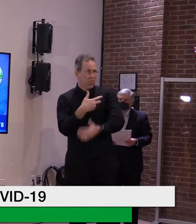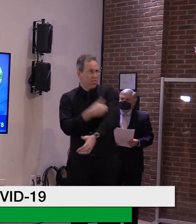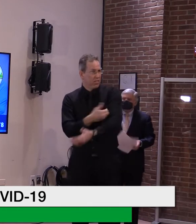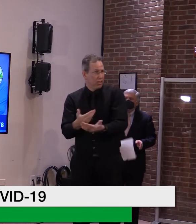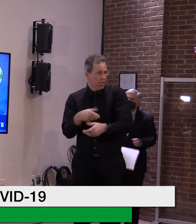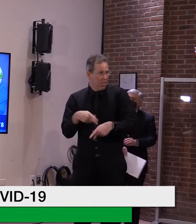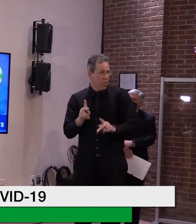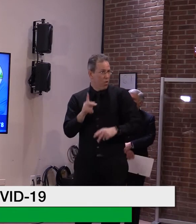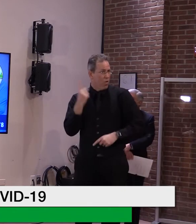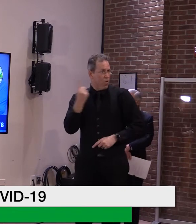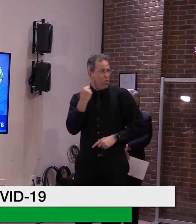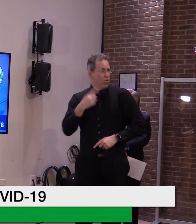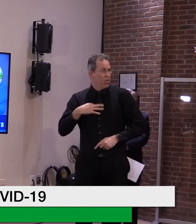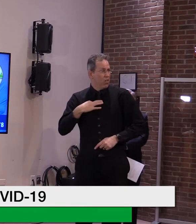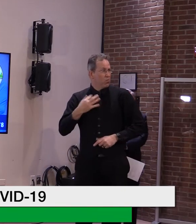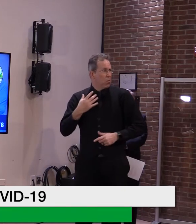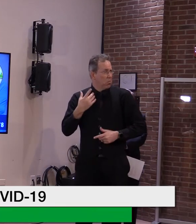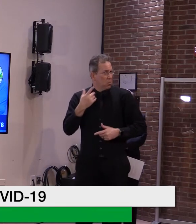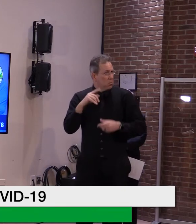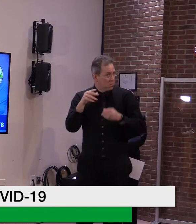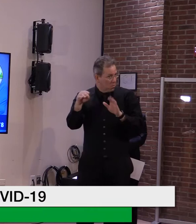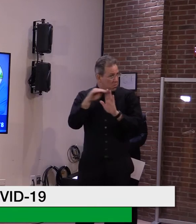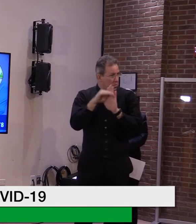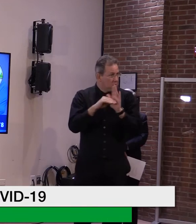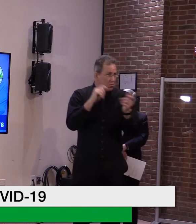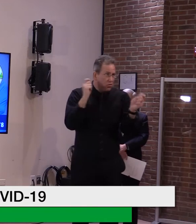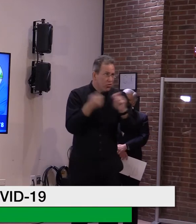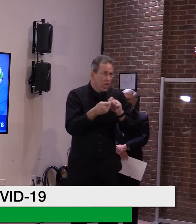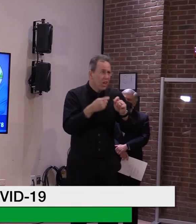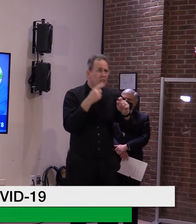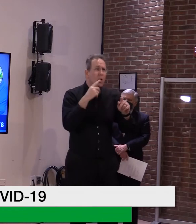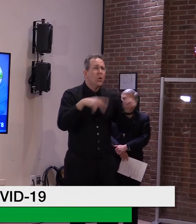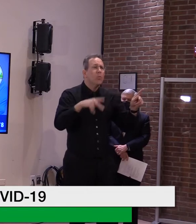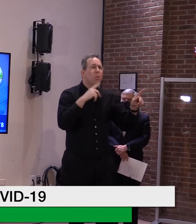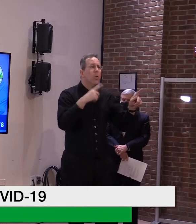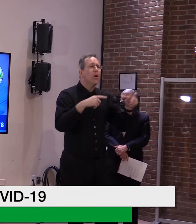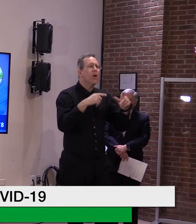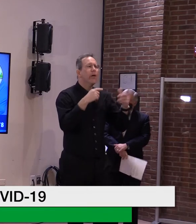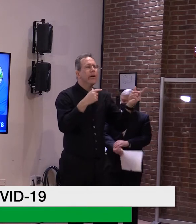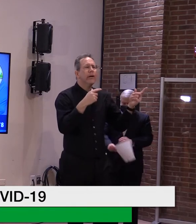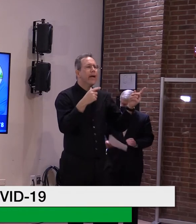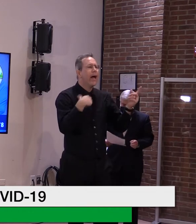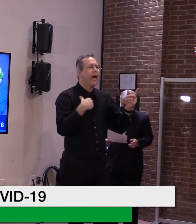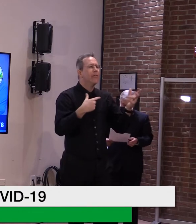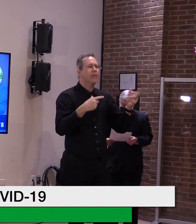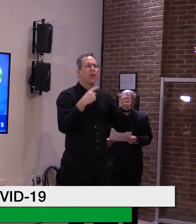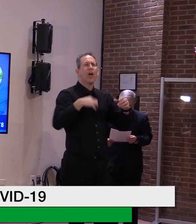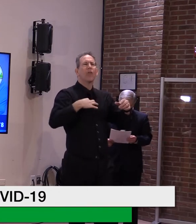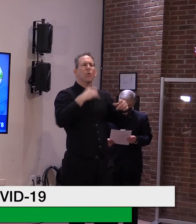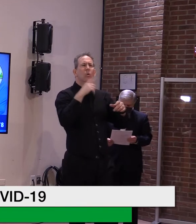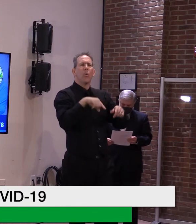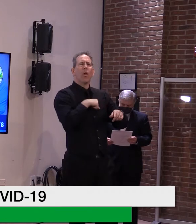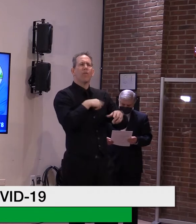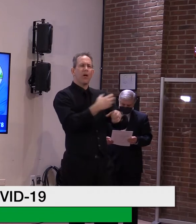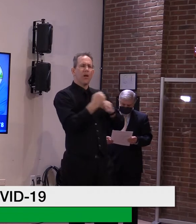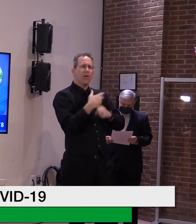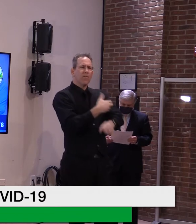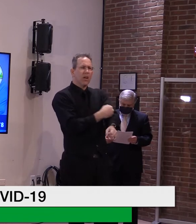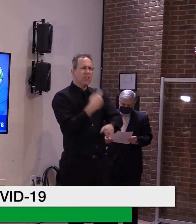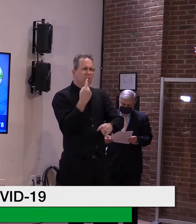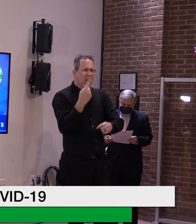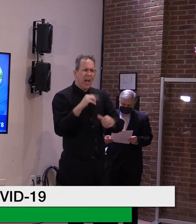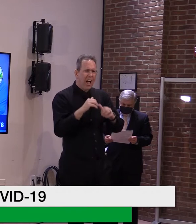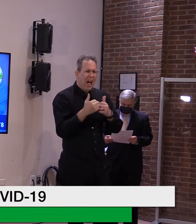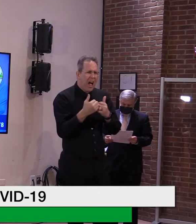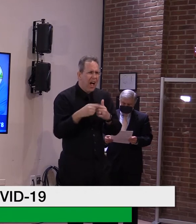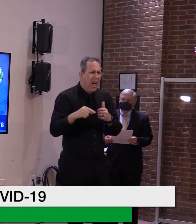in eligibility for those people. So I'd just like to know exactly who is eligible and how that's changed in the past